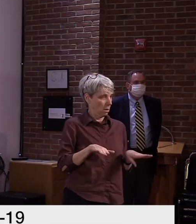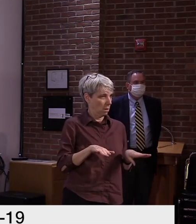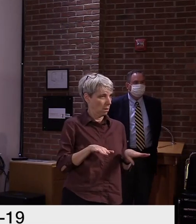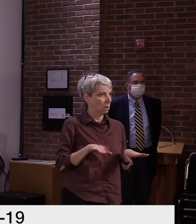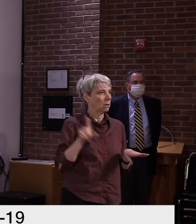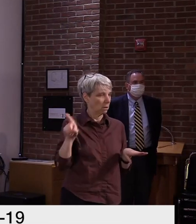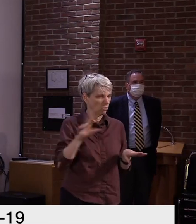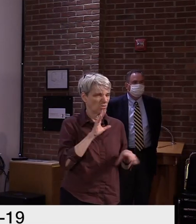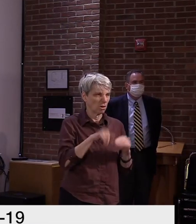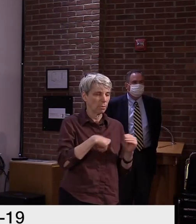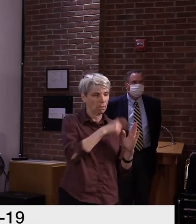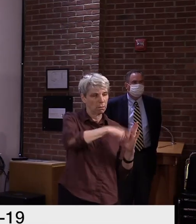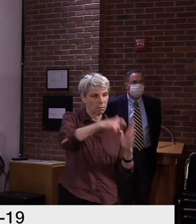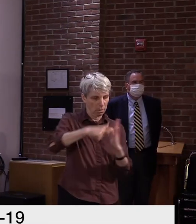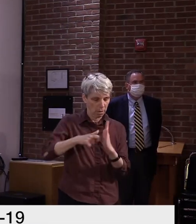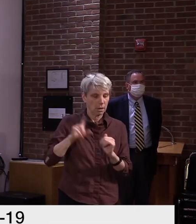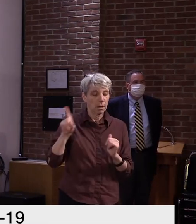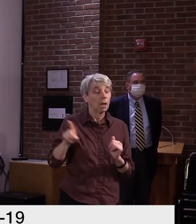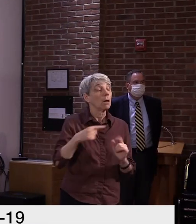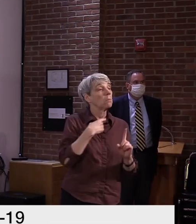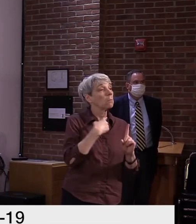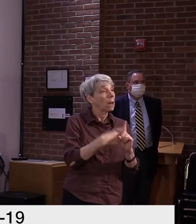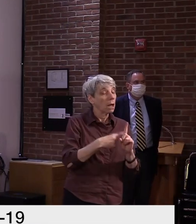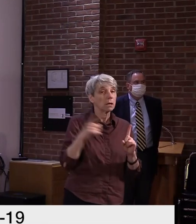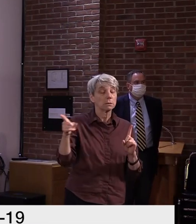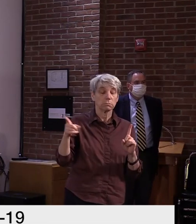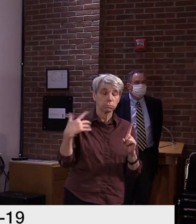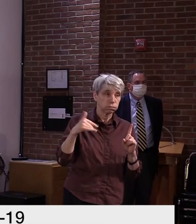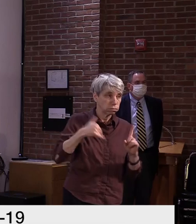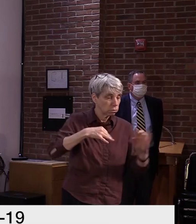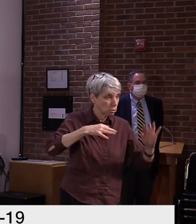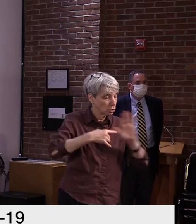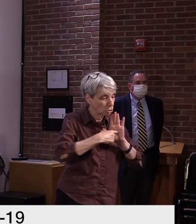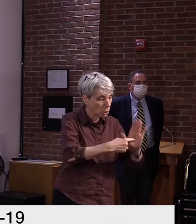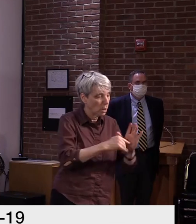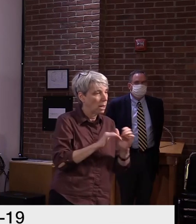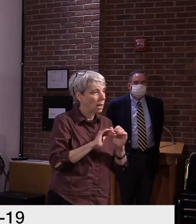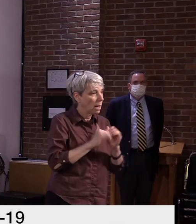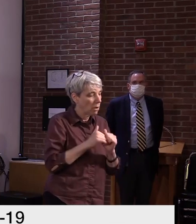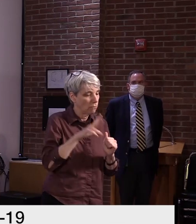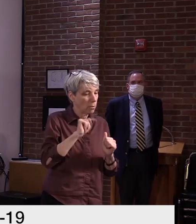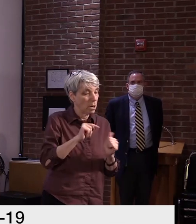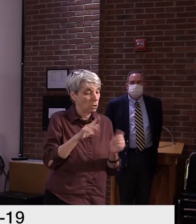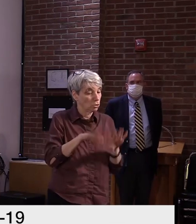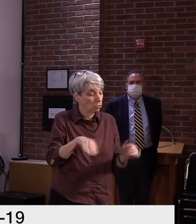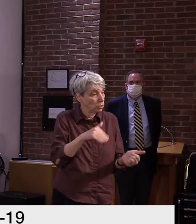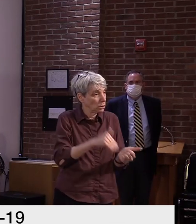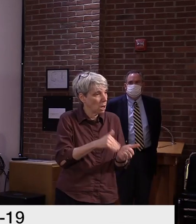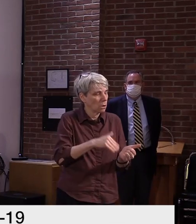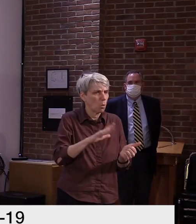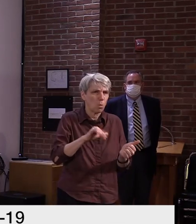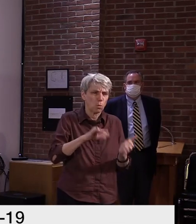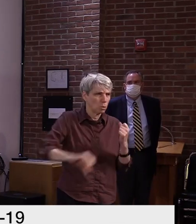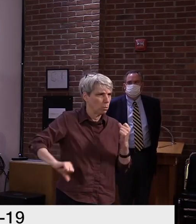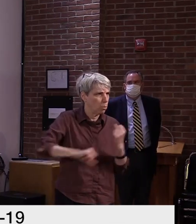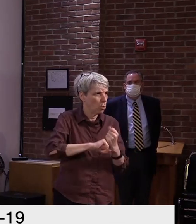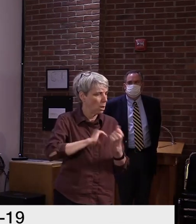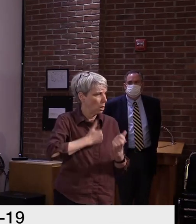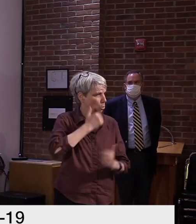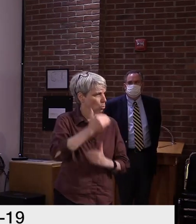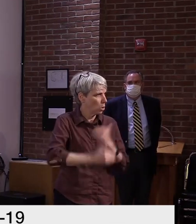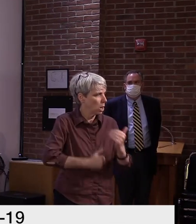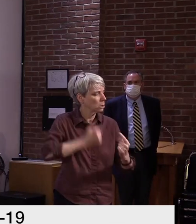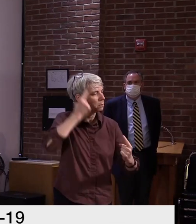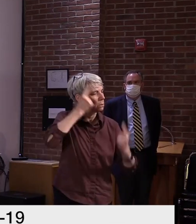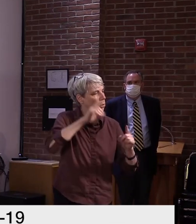tremendous support Vermont's pediatric community is providing to this reopening process. Next, a